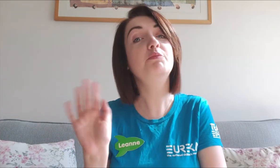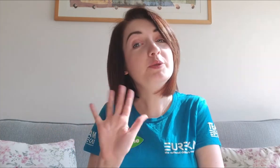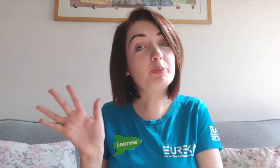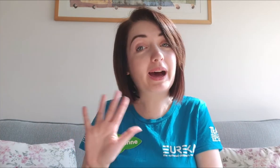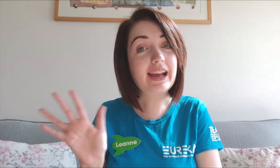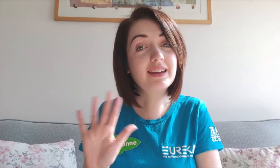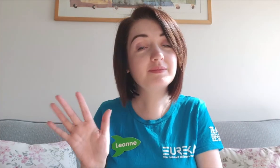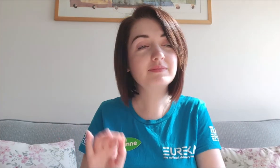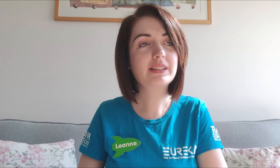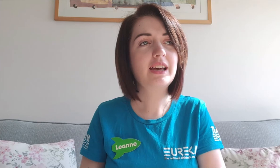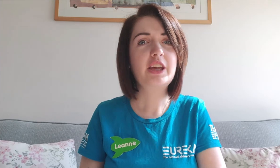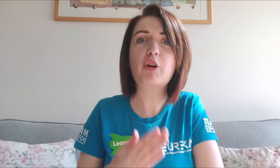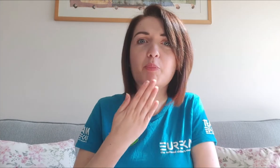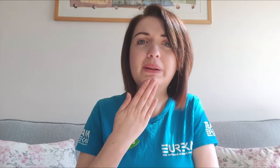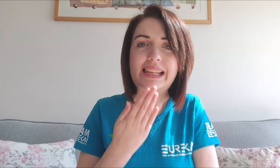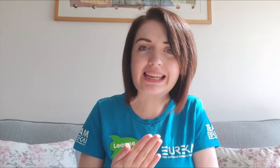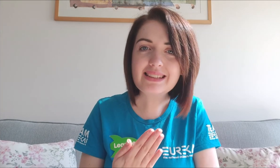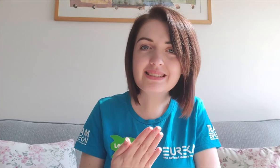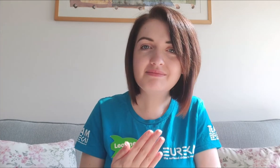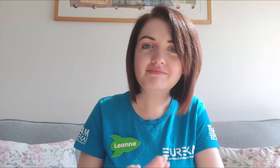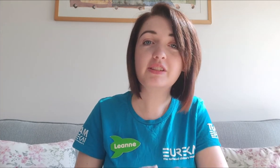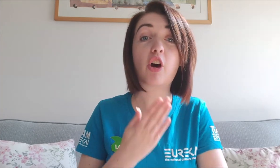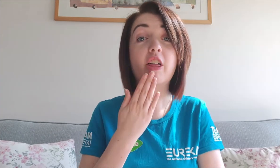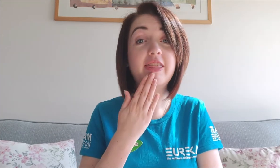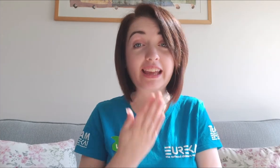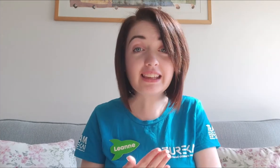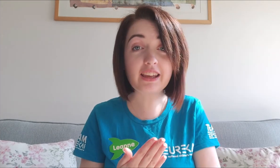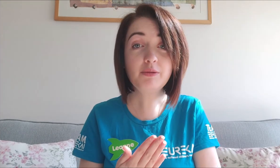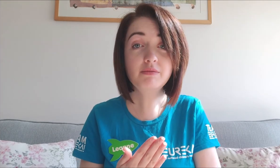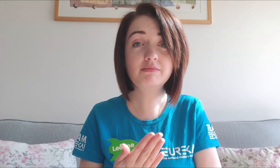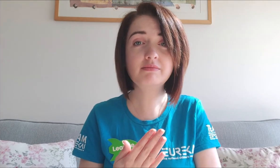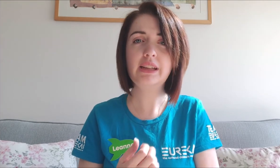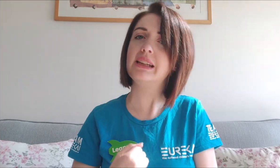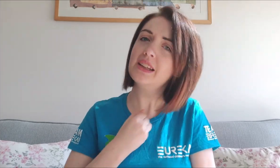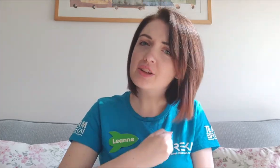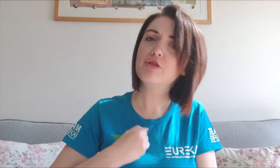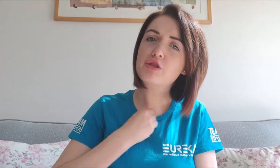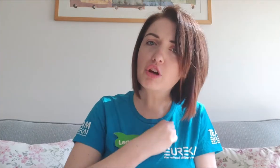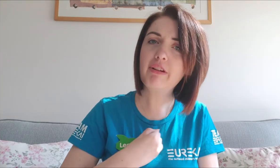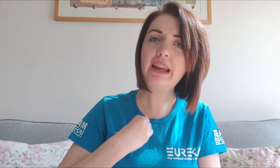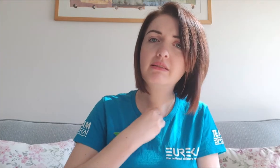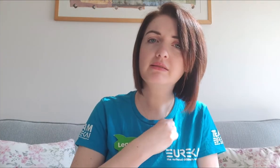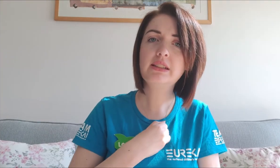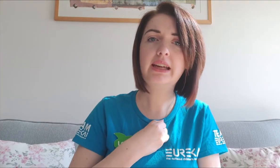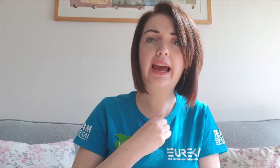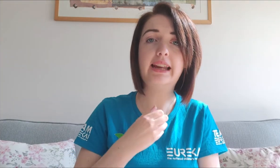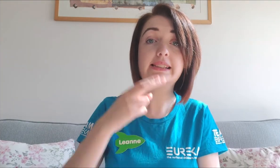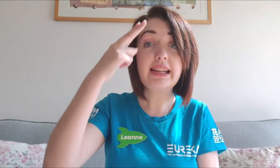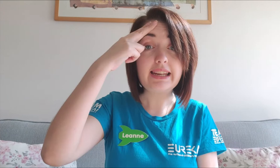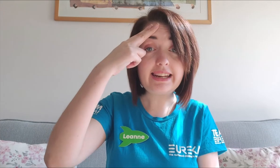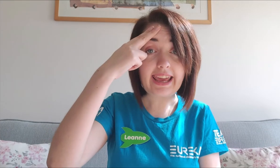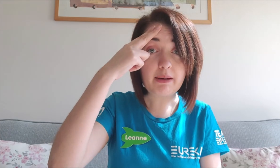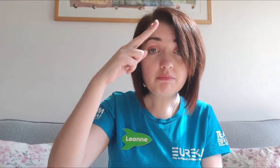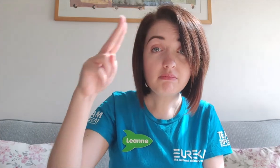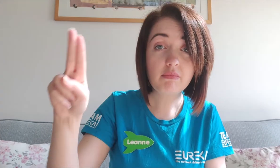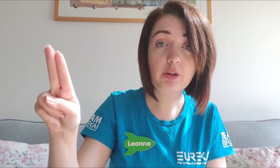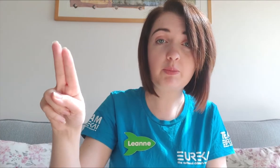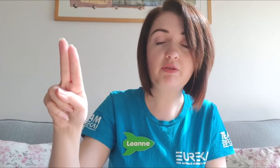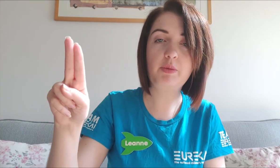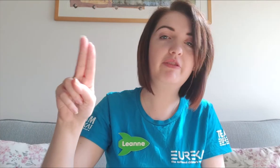goodbye, please or thank you, sorry and name. It comes from your